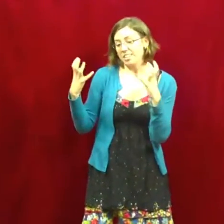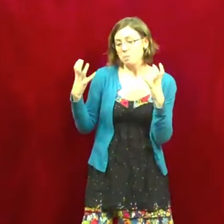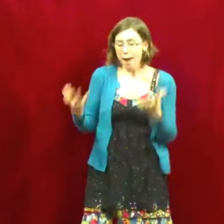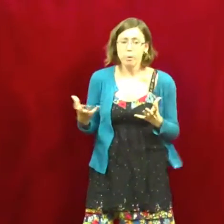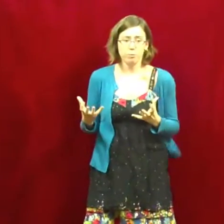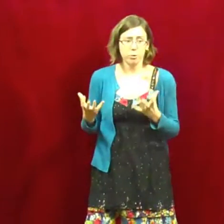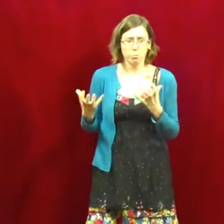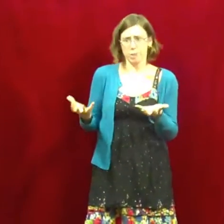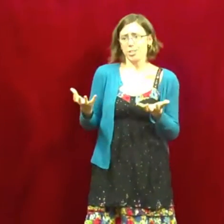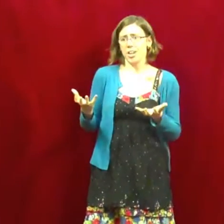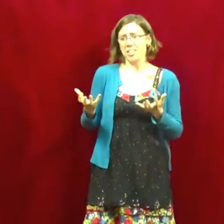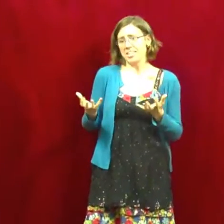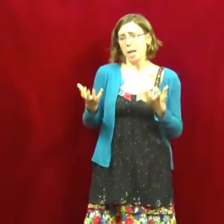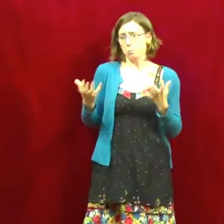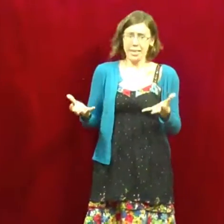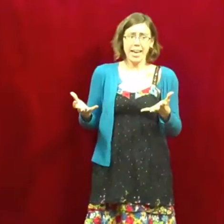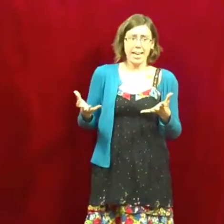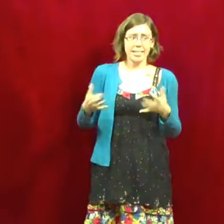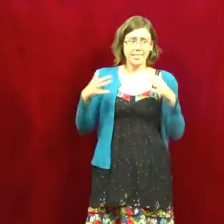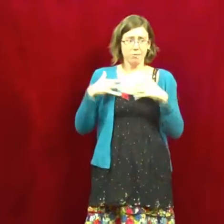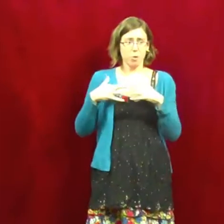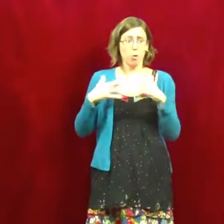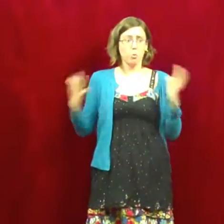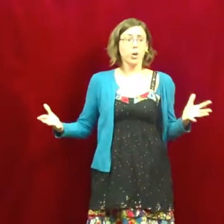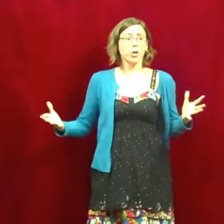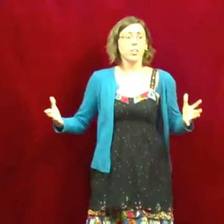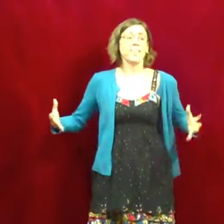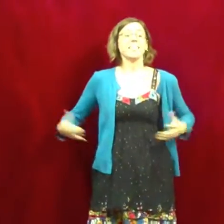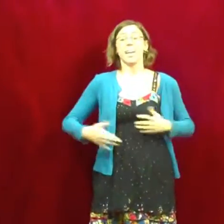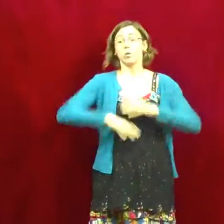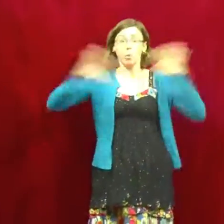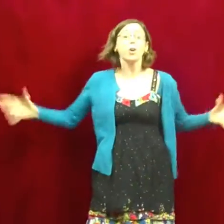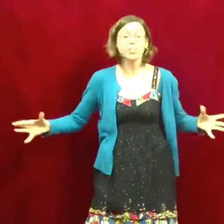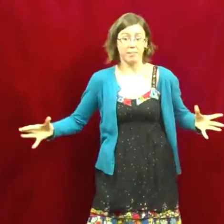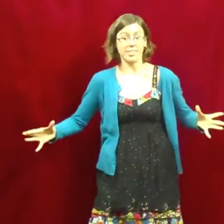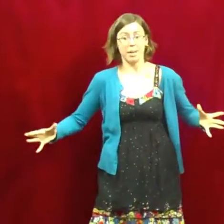powerful person on the entire planet and saved the whole world and then the entire world loves them.